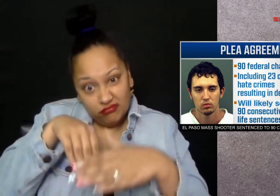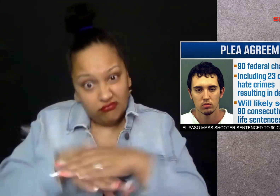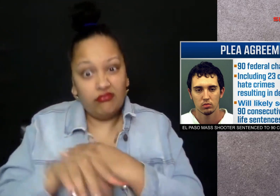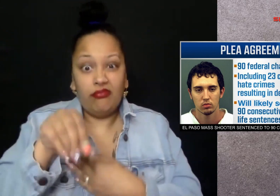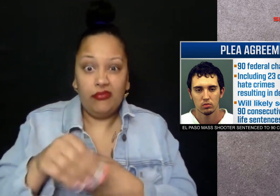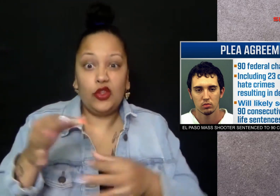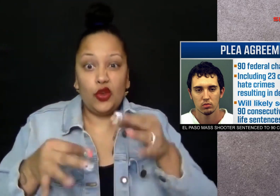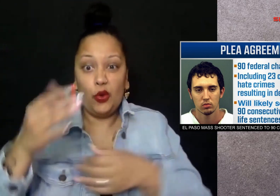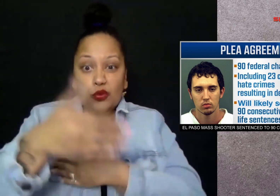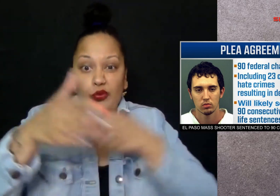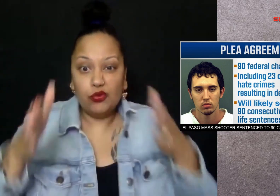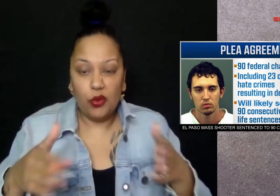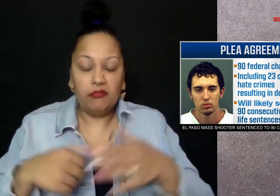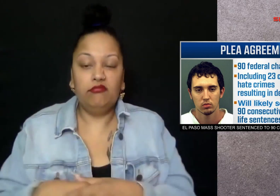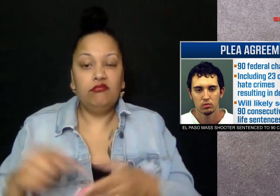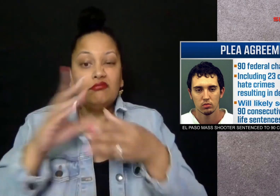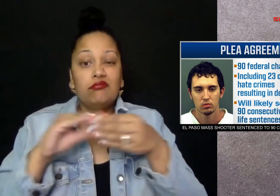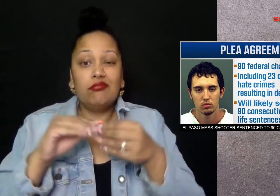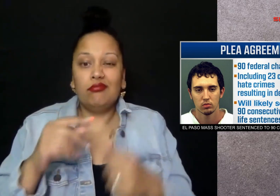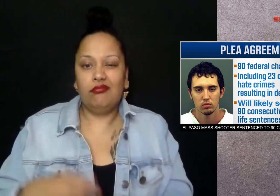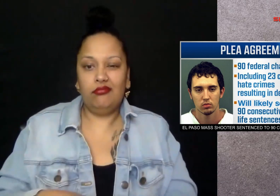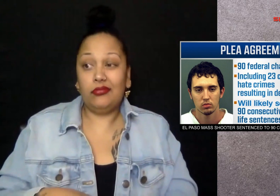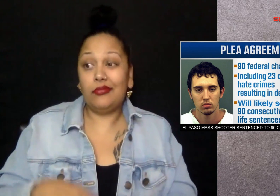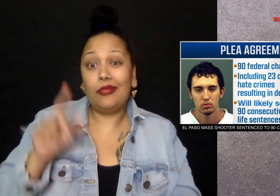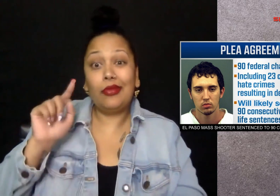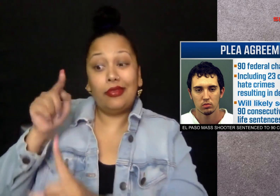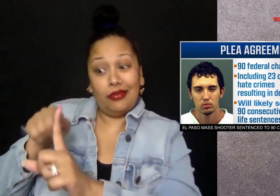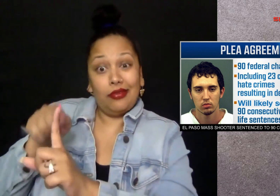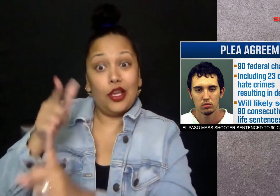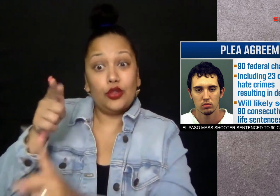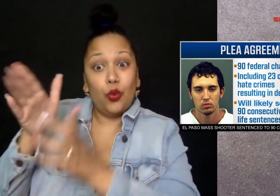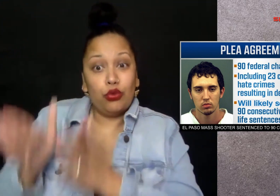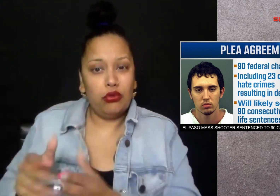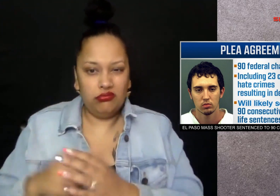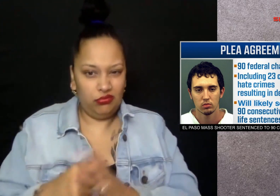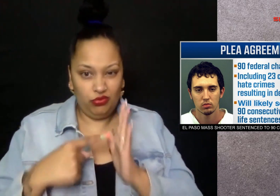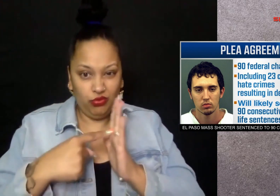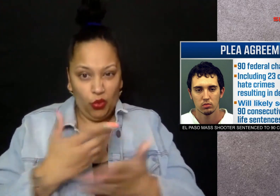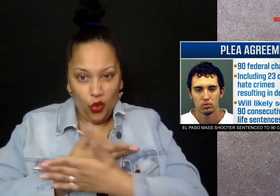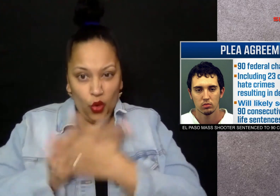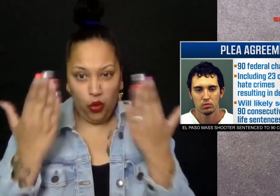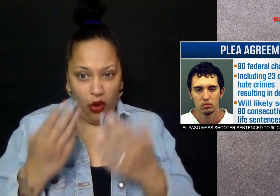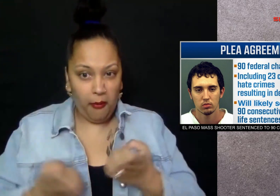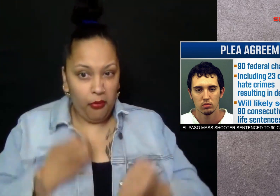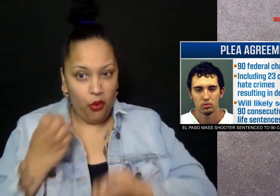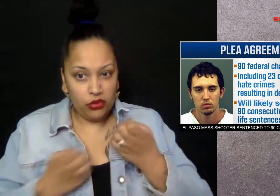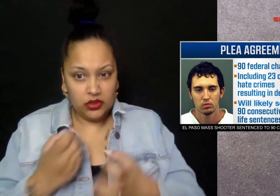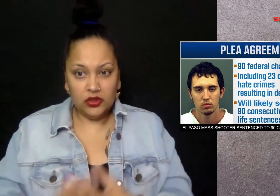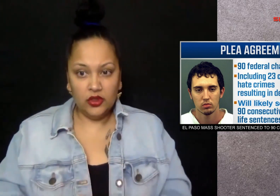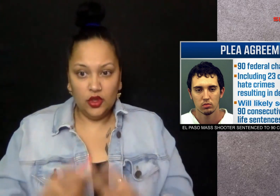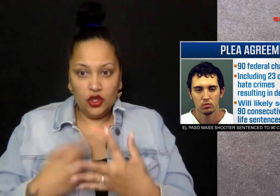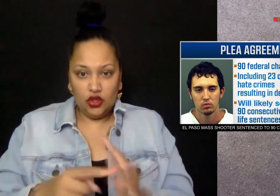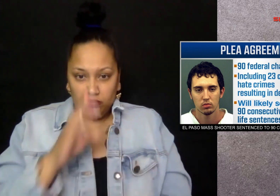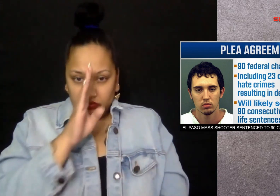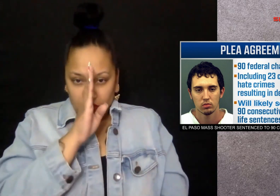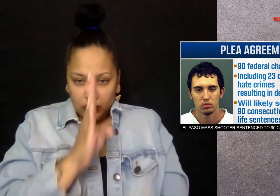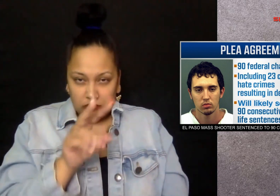witnesses in the courtroom say he showed no emotion and stared straight ahead during the announcement of the verdict